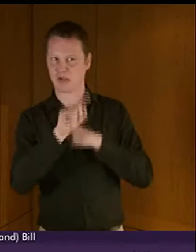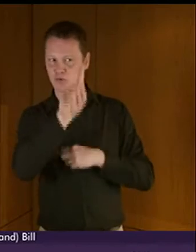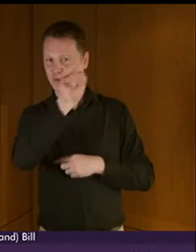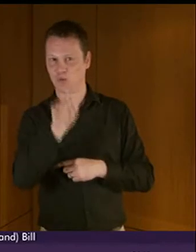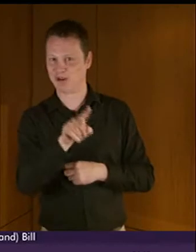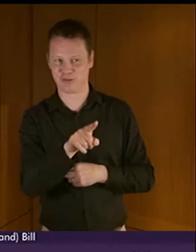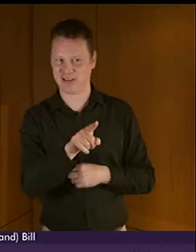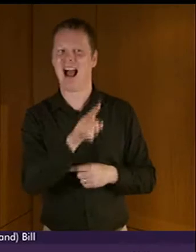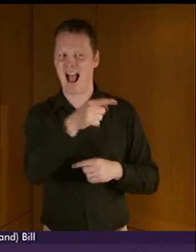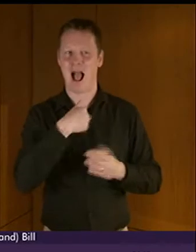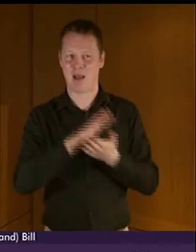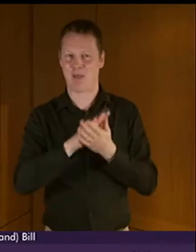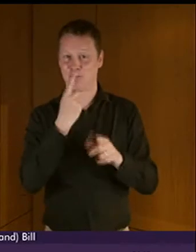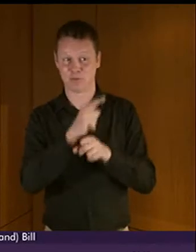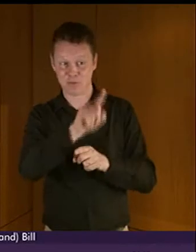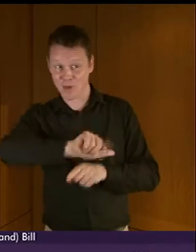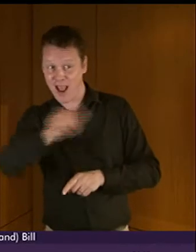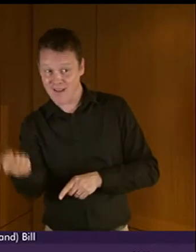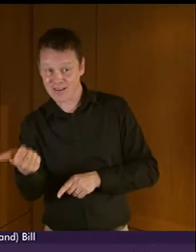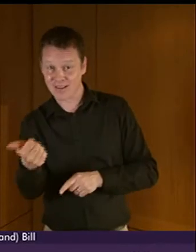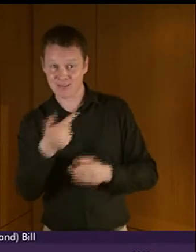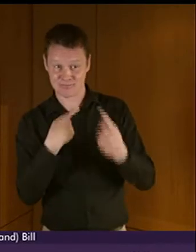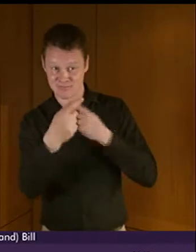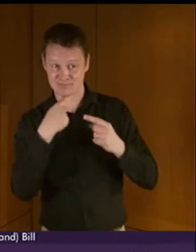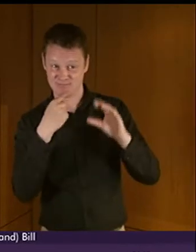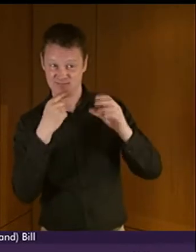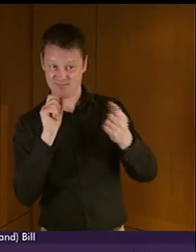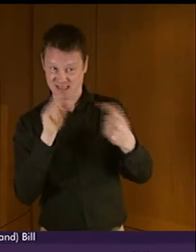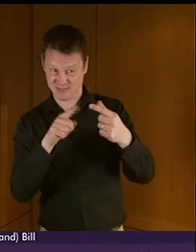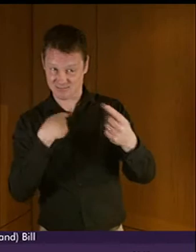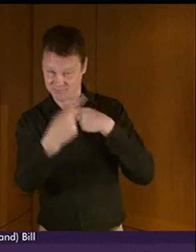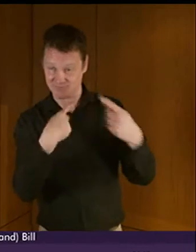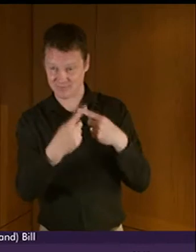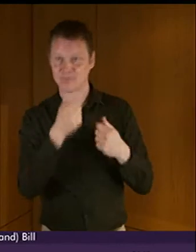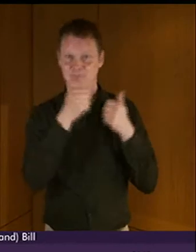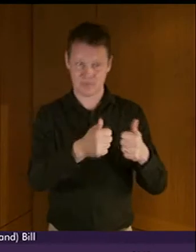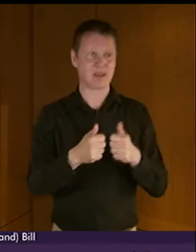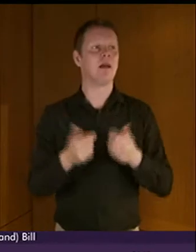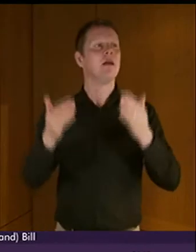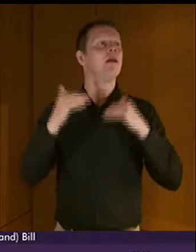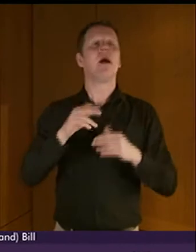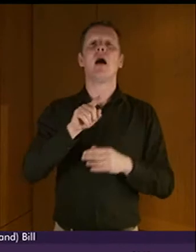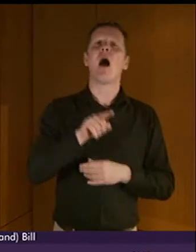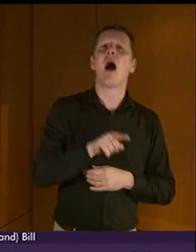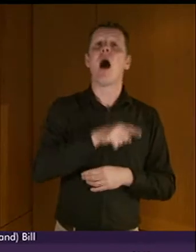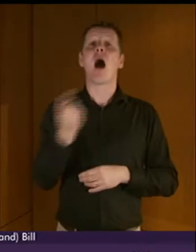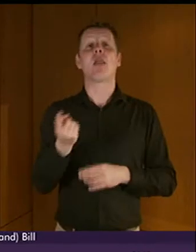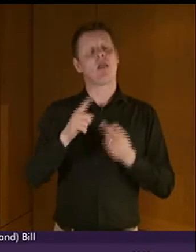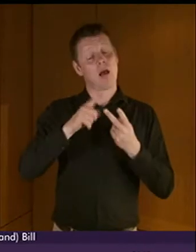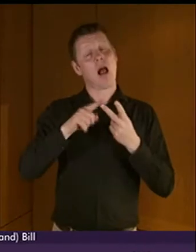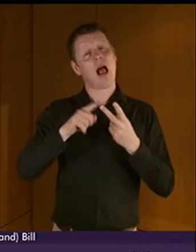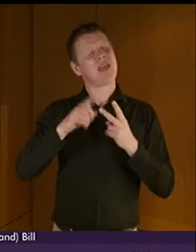am happy to speak to her afterwards about that or correspond. But the other important issues that I think